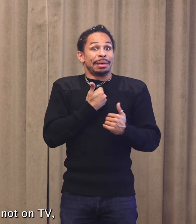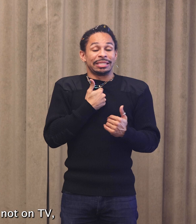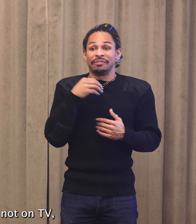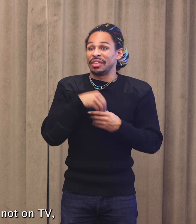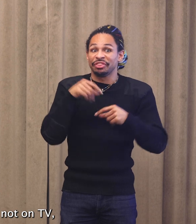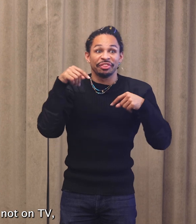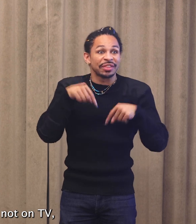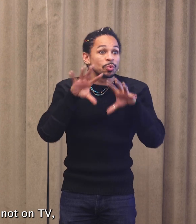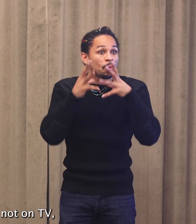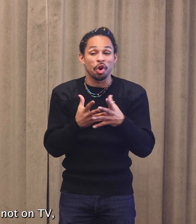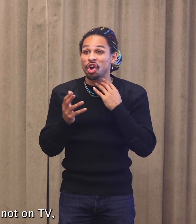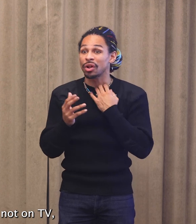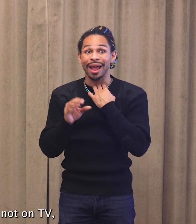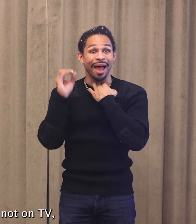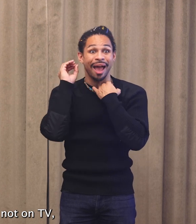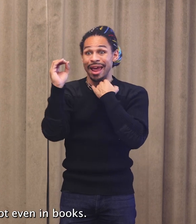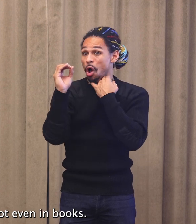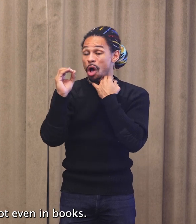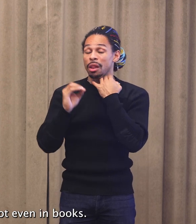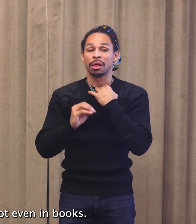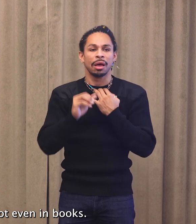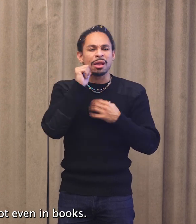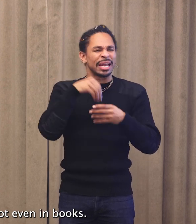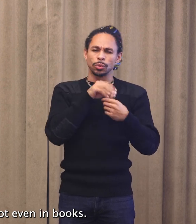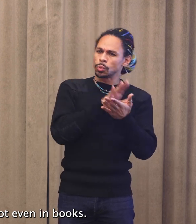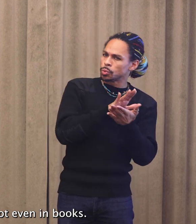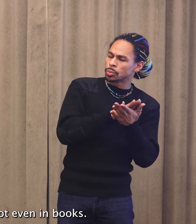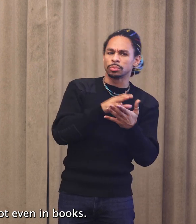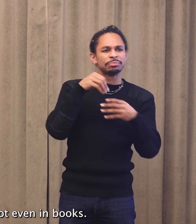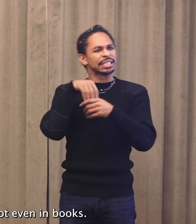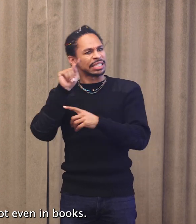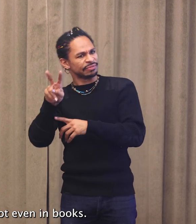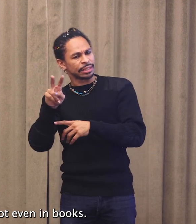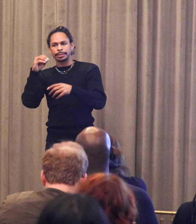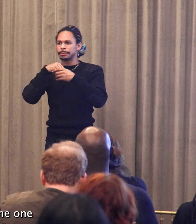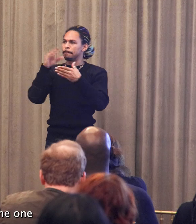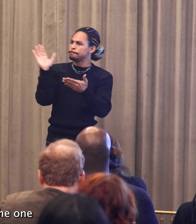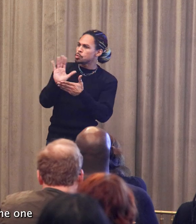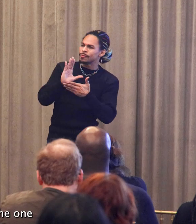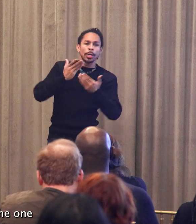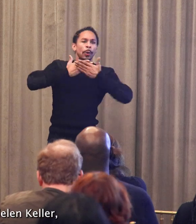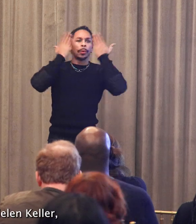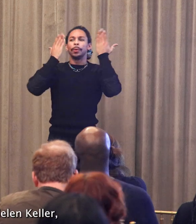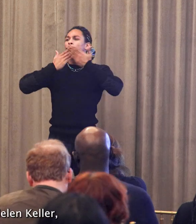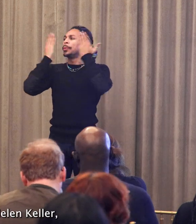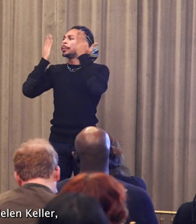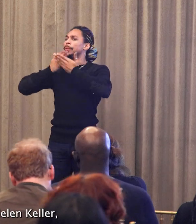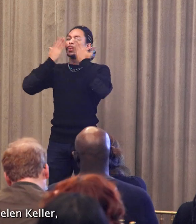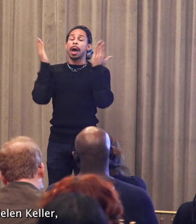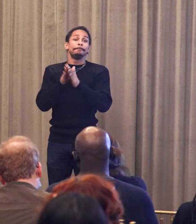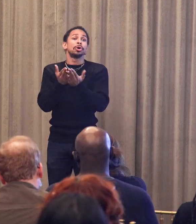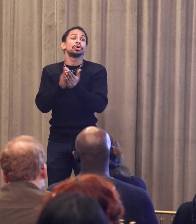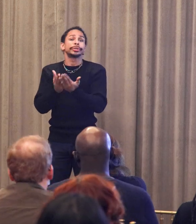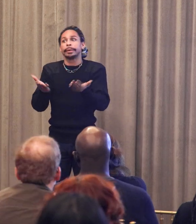Not in school. Not on TV. Not in the movies. Not even in books. Save for the one biography of